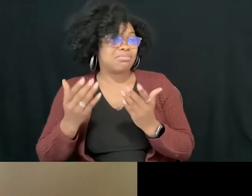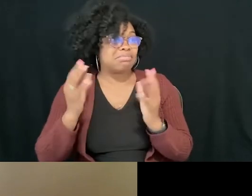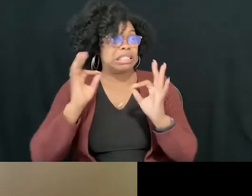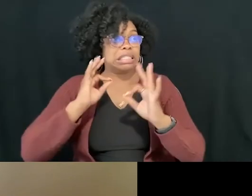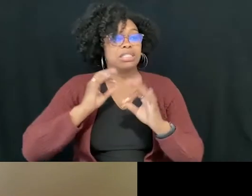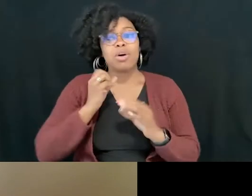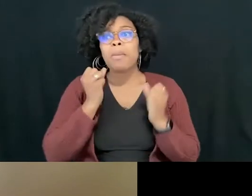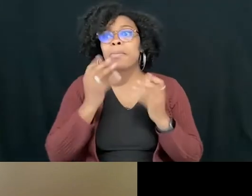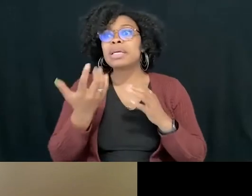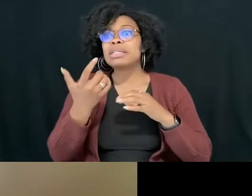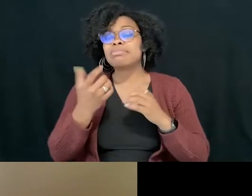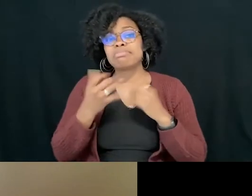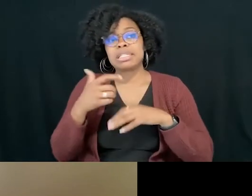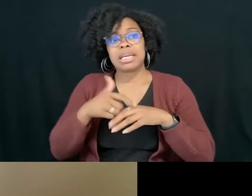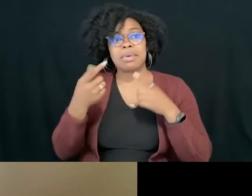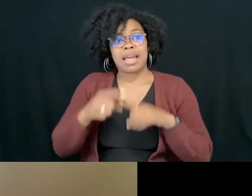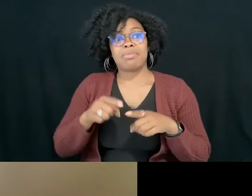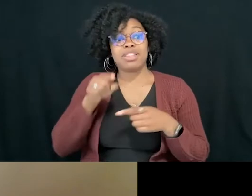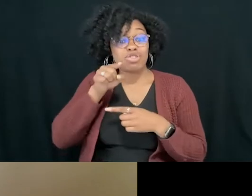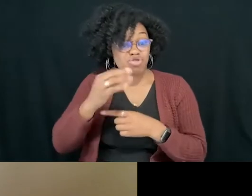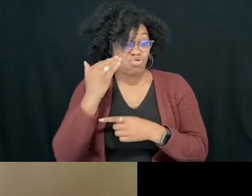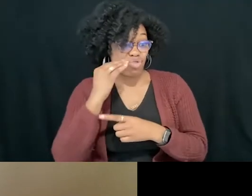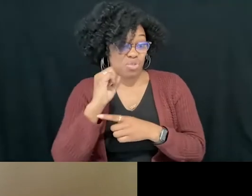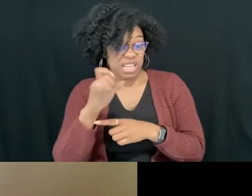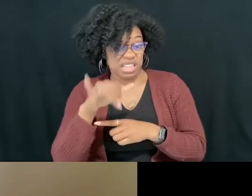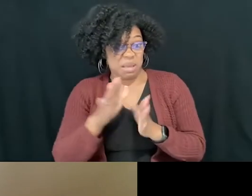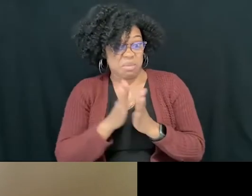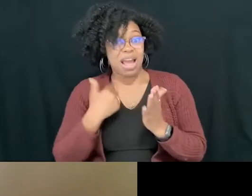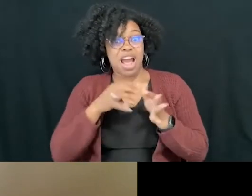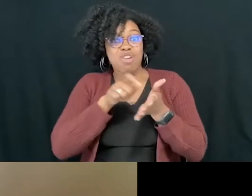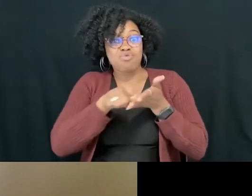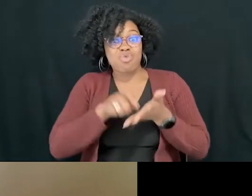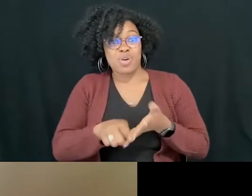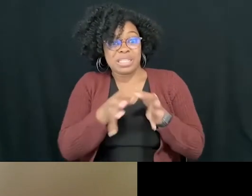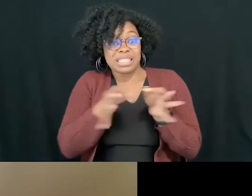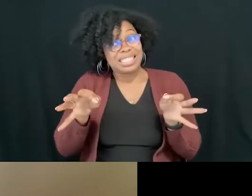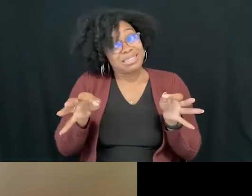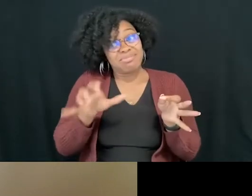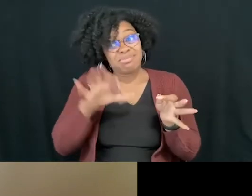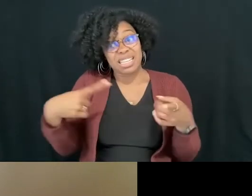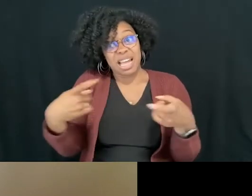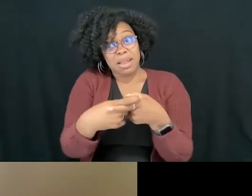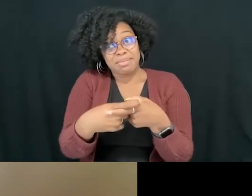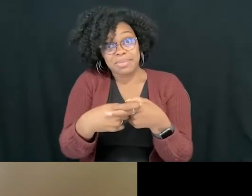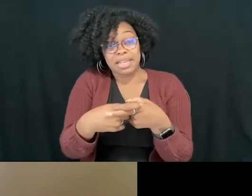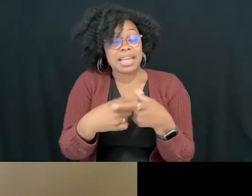I wrote the sentence. It's complicated. And then I didn't try to answer the rest of it. Right. I just kind of let it sit there.